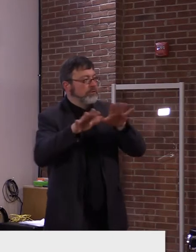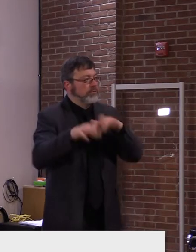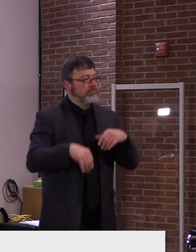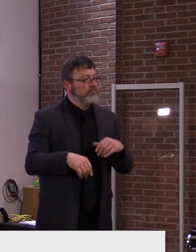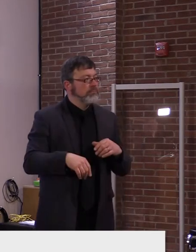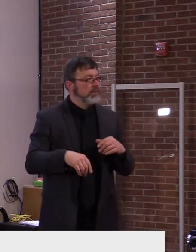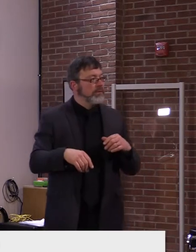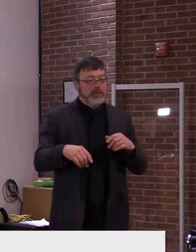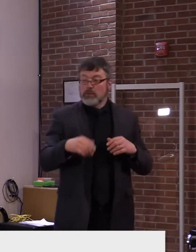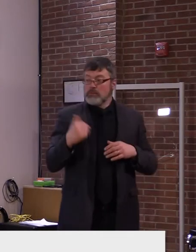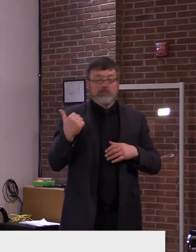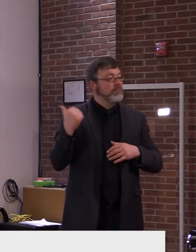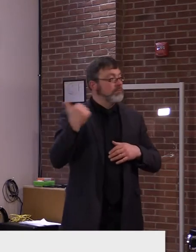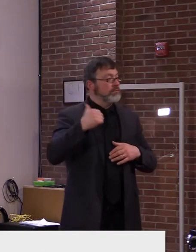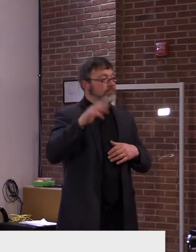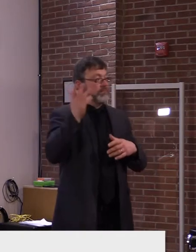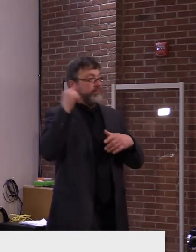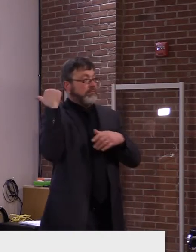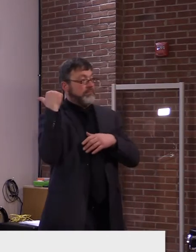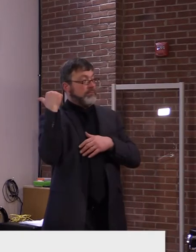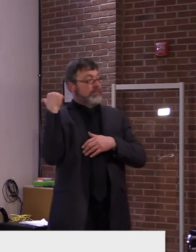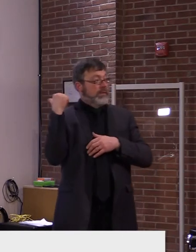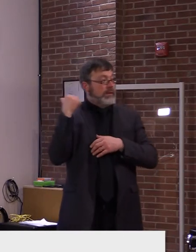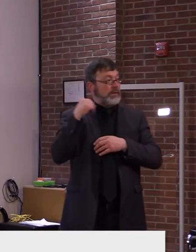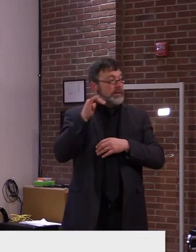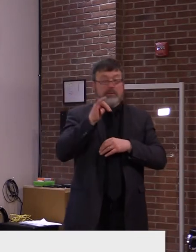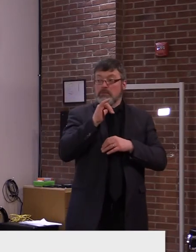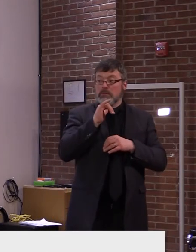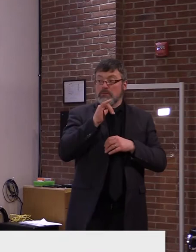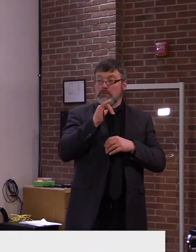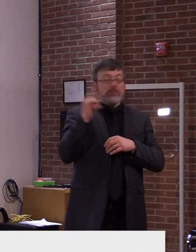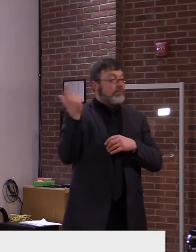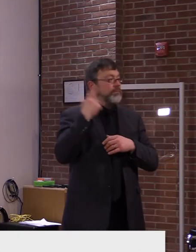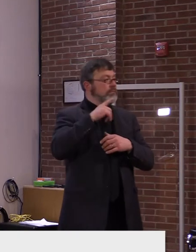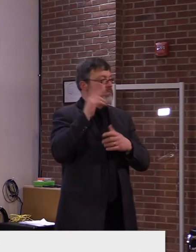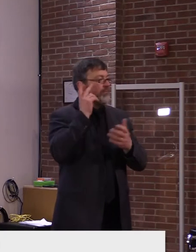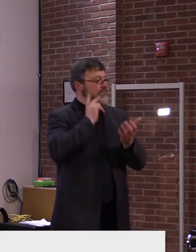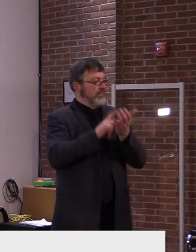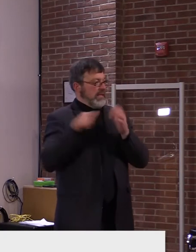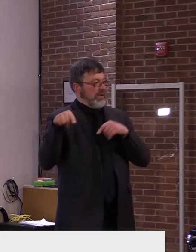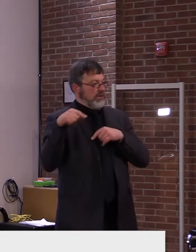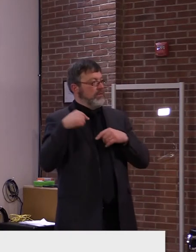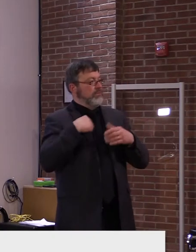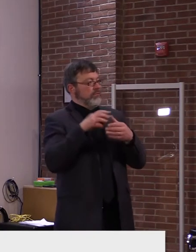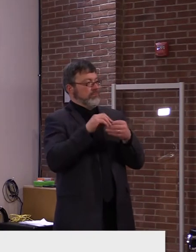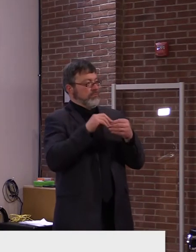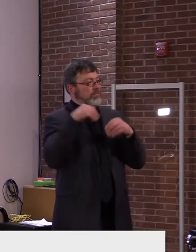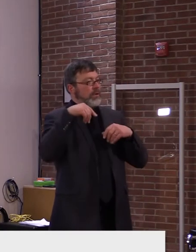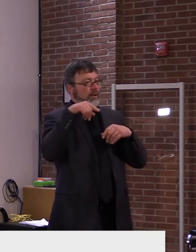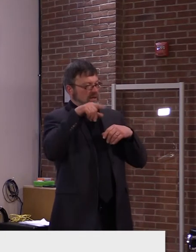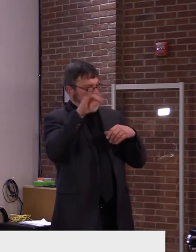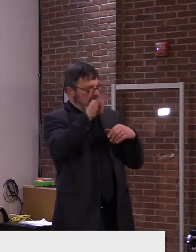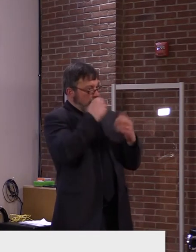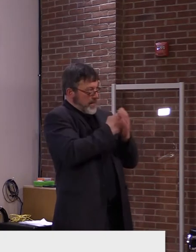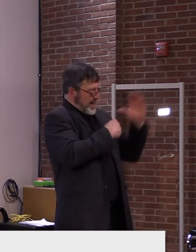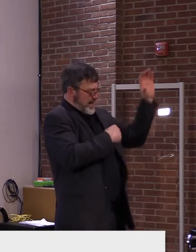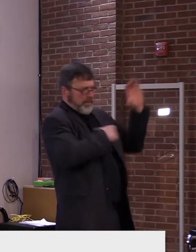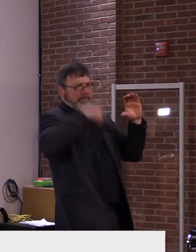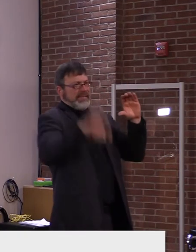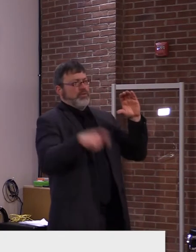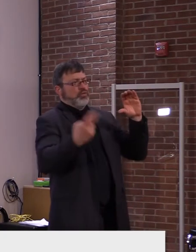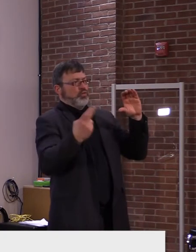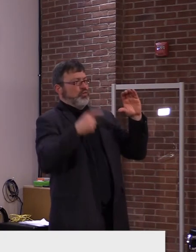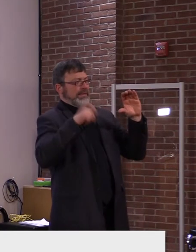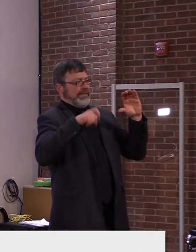Thank you, governor. We, we've recognized that the pandemic has isolated people and in those isolated cases. Um,